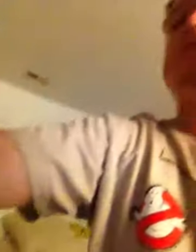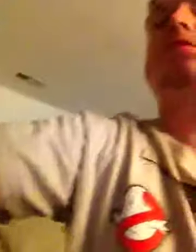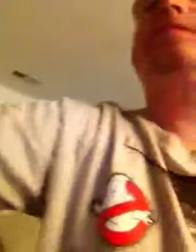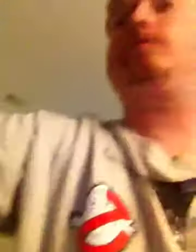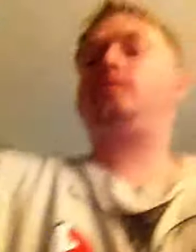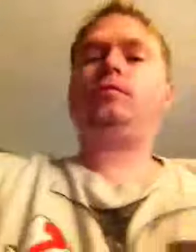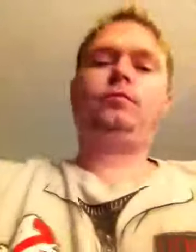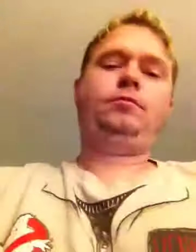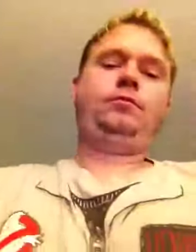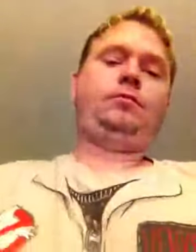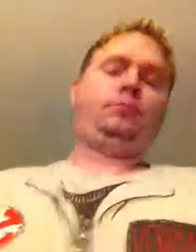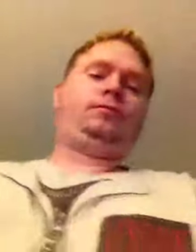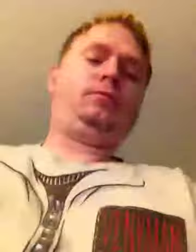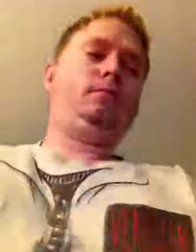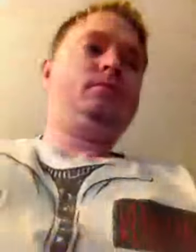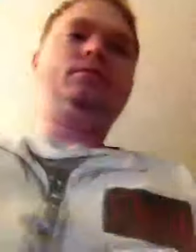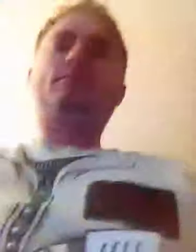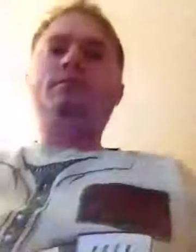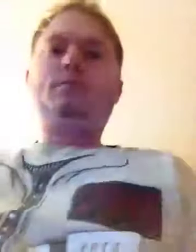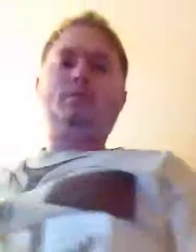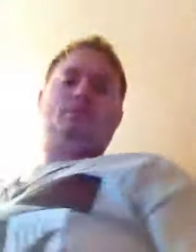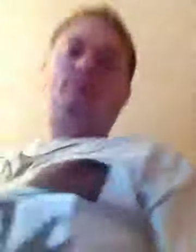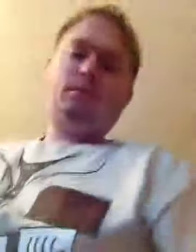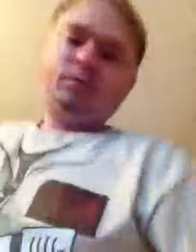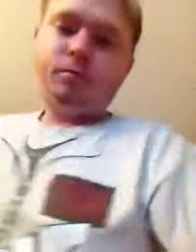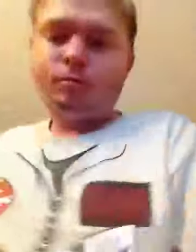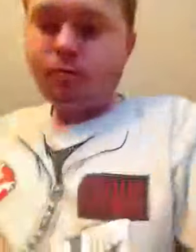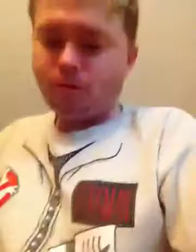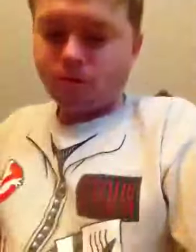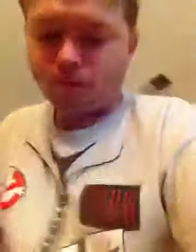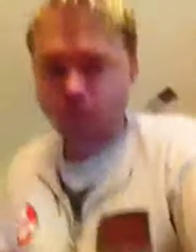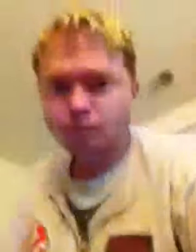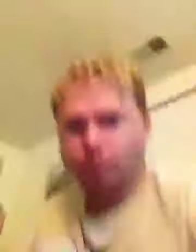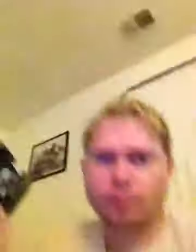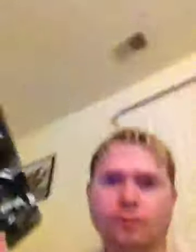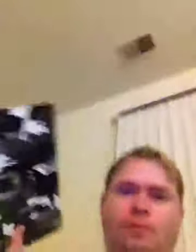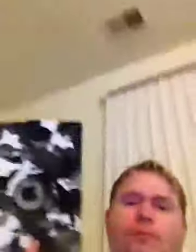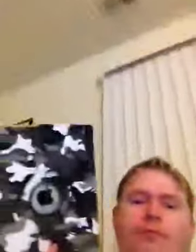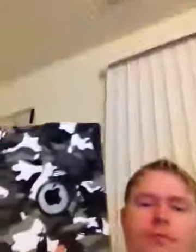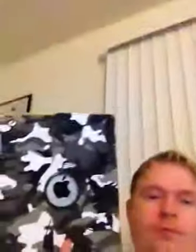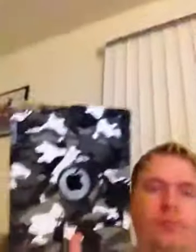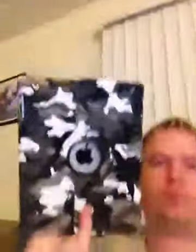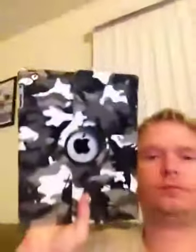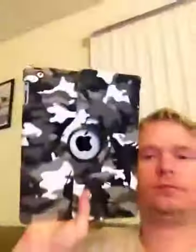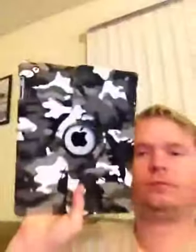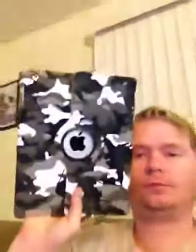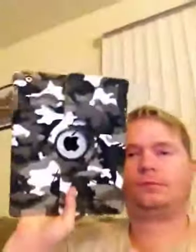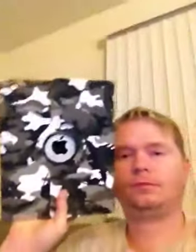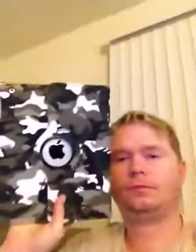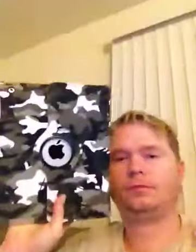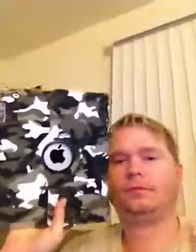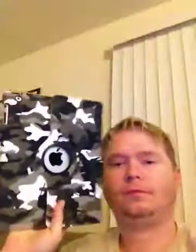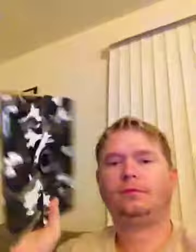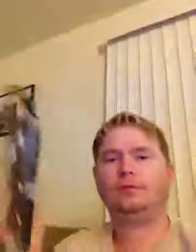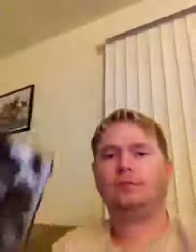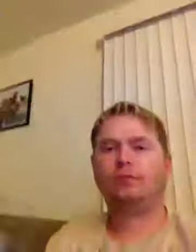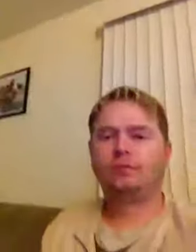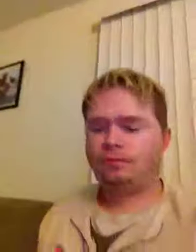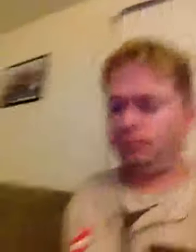Other risks include decreases in white blood cells, which can be serious. Dizziness upon standing, seizures, trouble swallowing, and impaired judgment